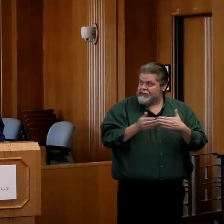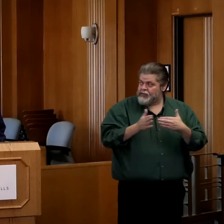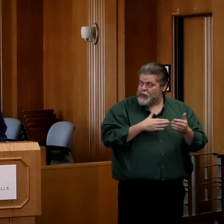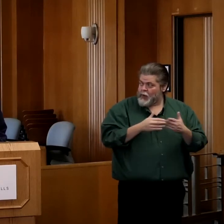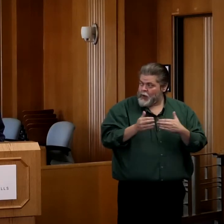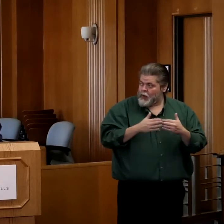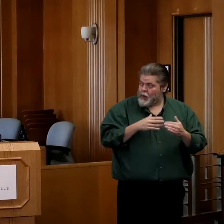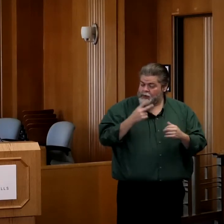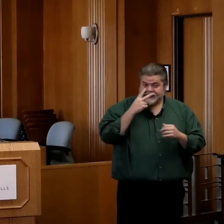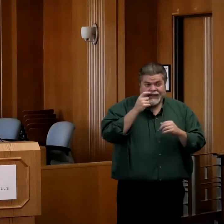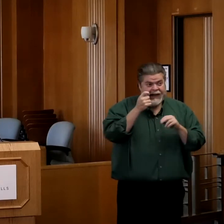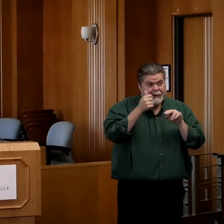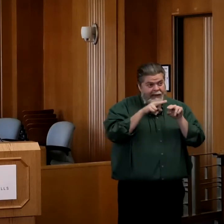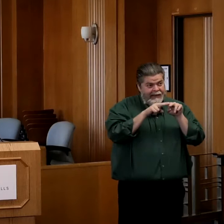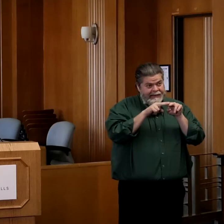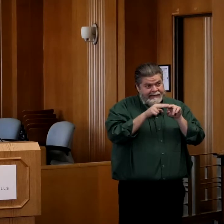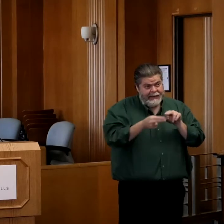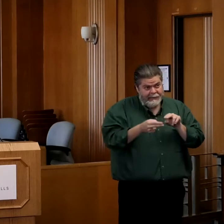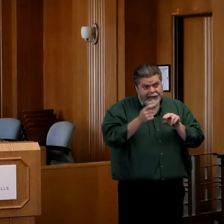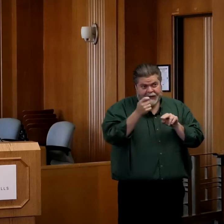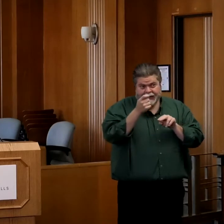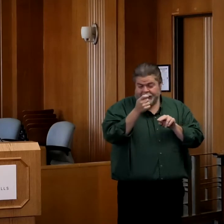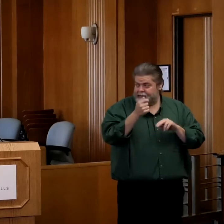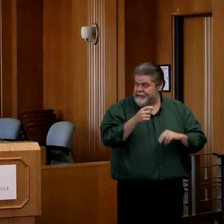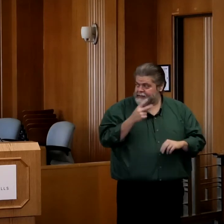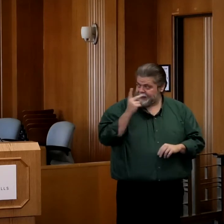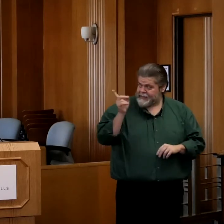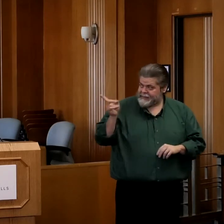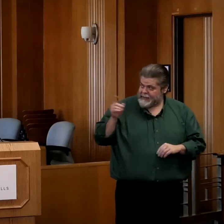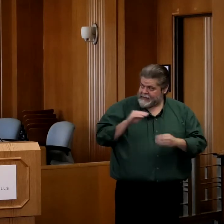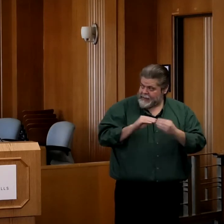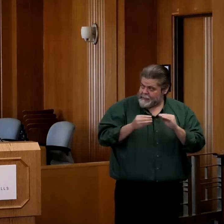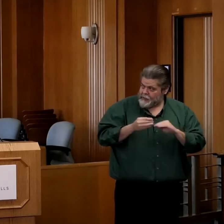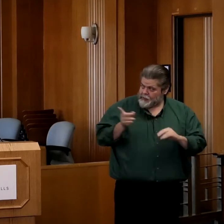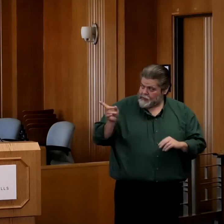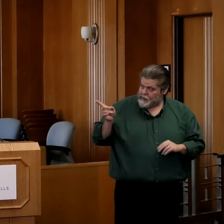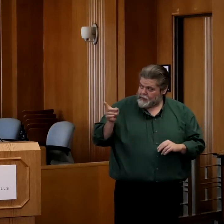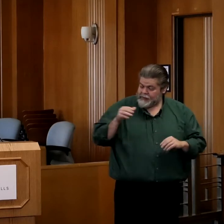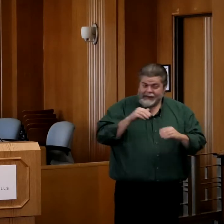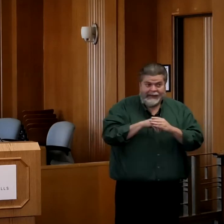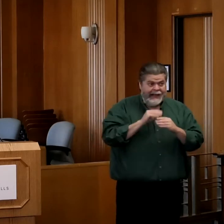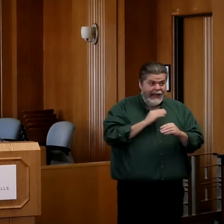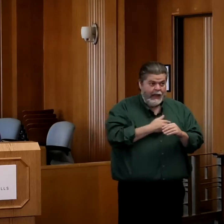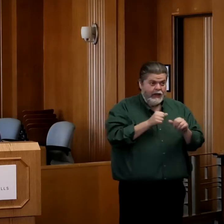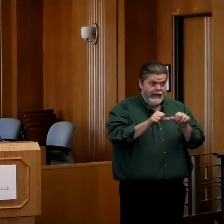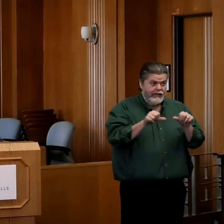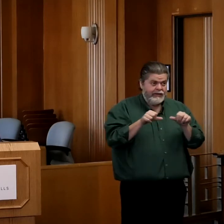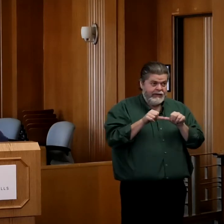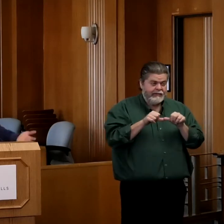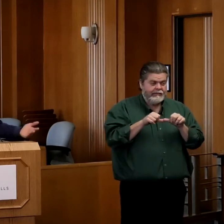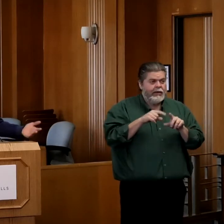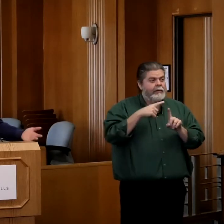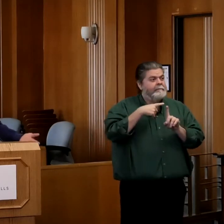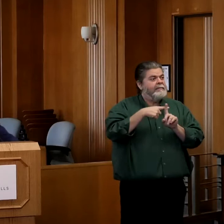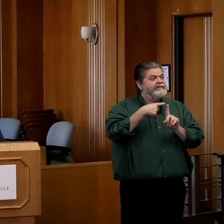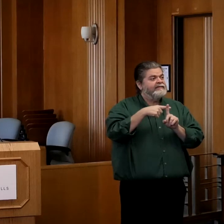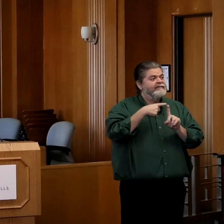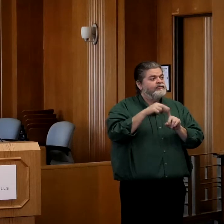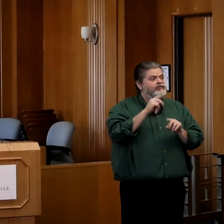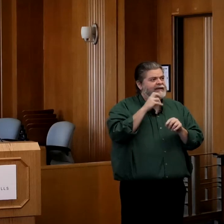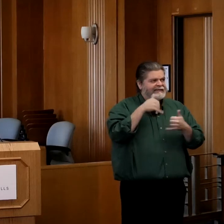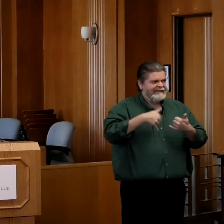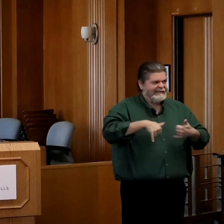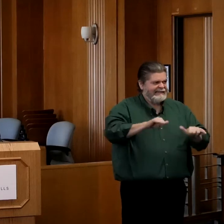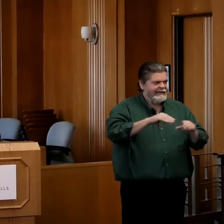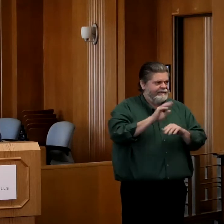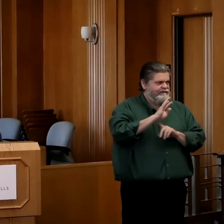this gradual downward trend, even with this number here in our MSA, I think the positivity rate today was still